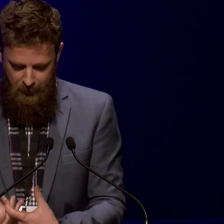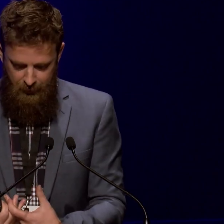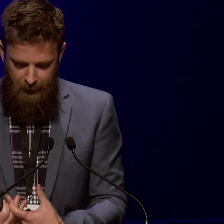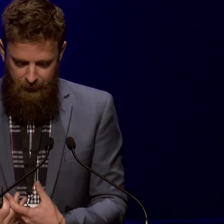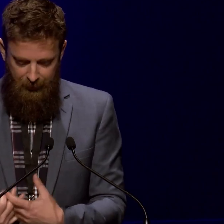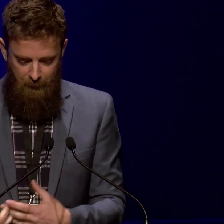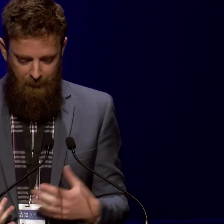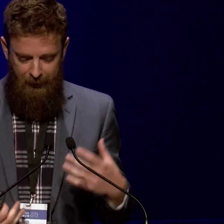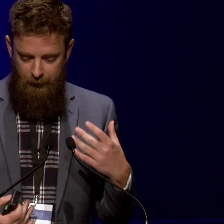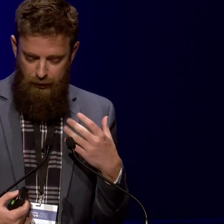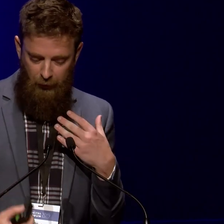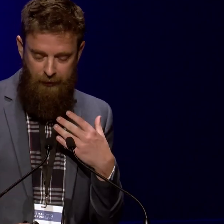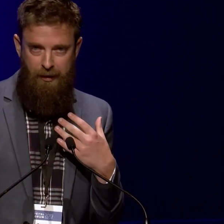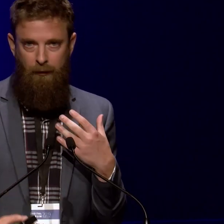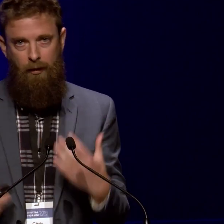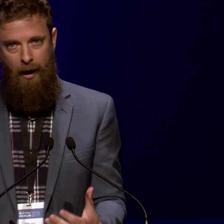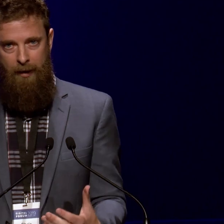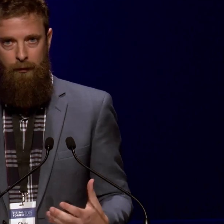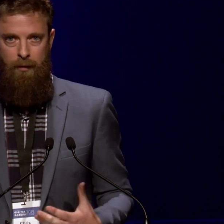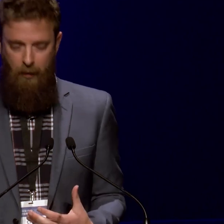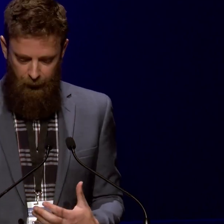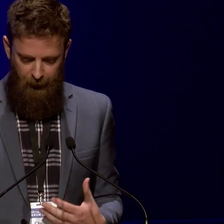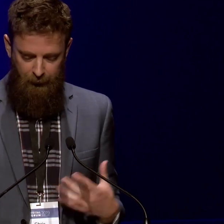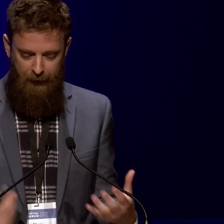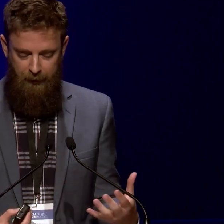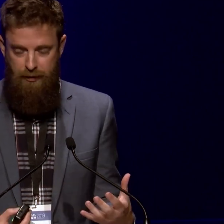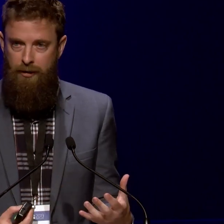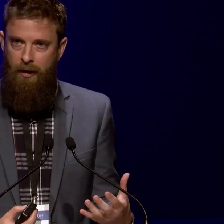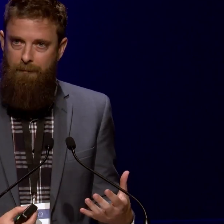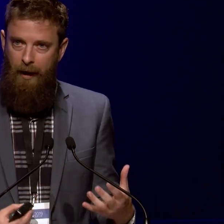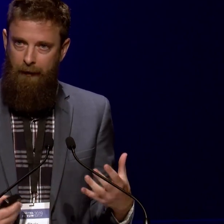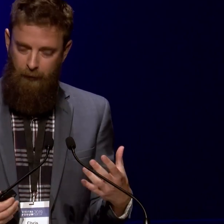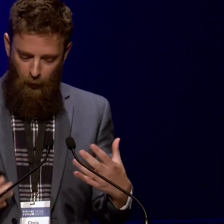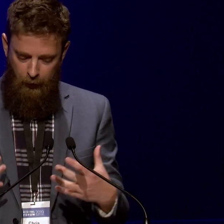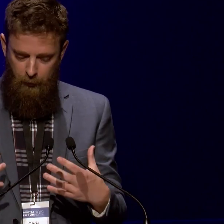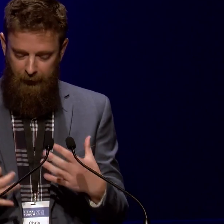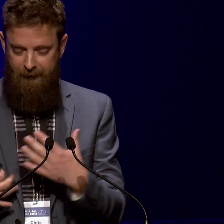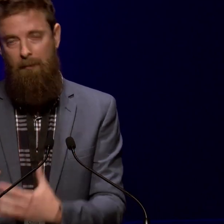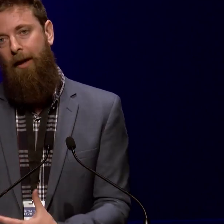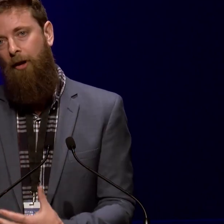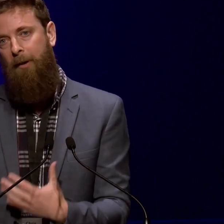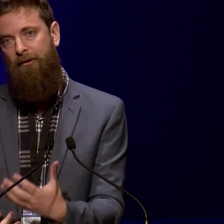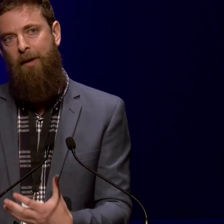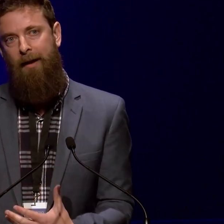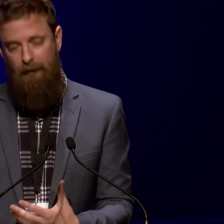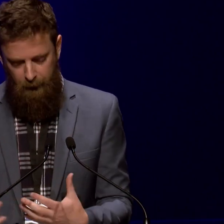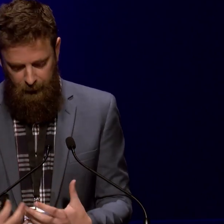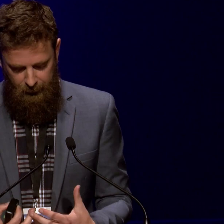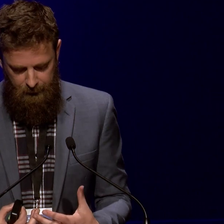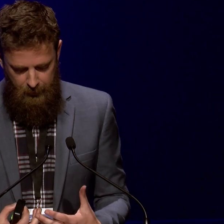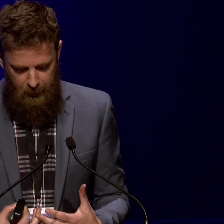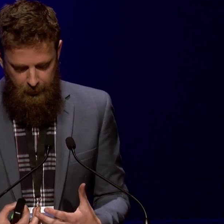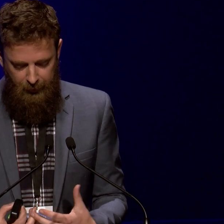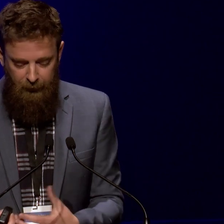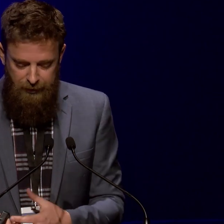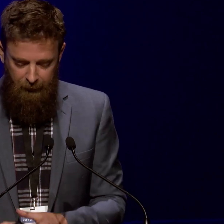theme. The theme might be geology or climate or demography or language, and the work will examine that topic from many angles.